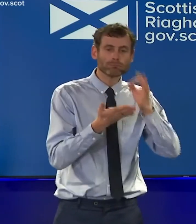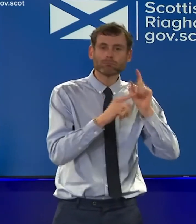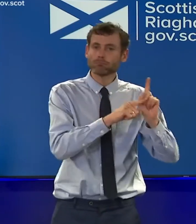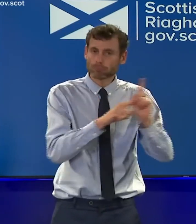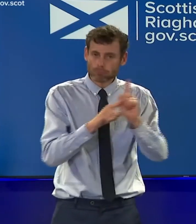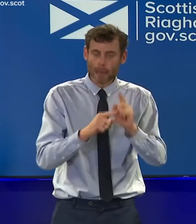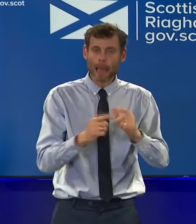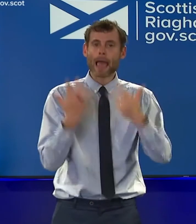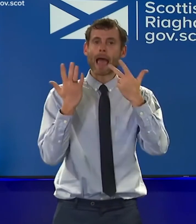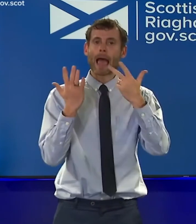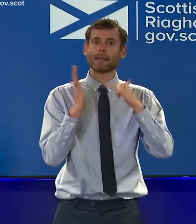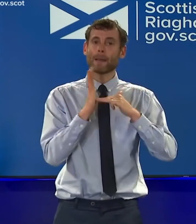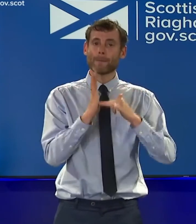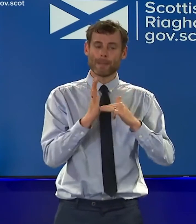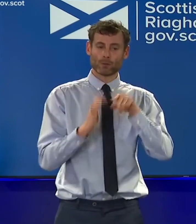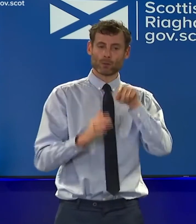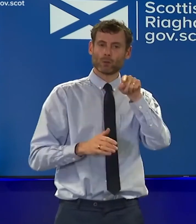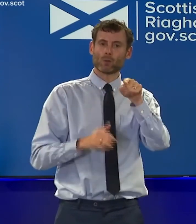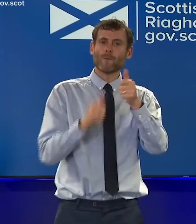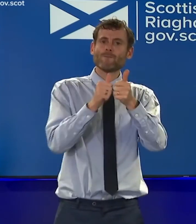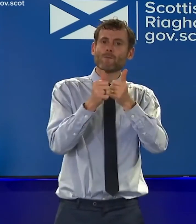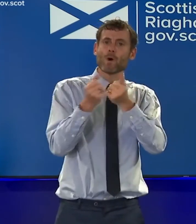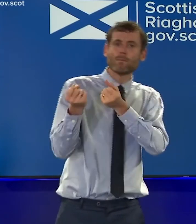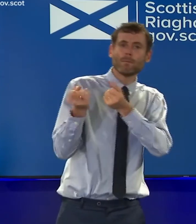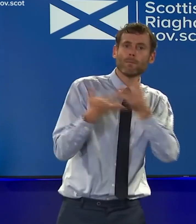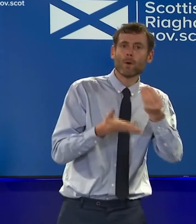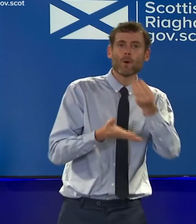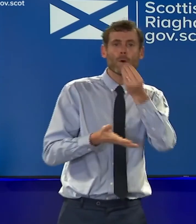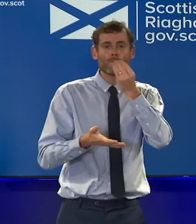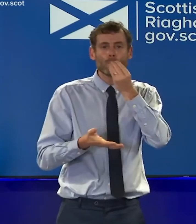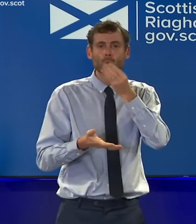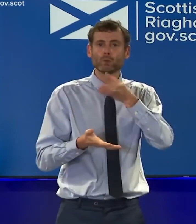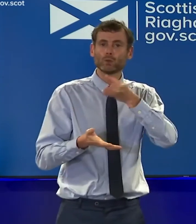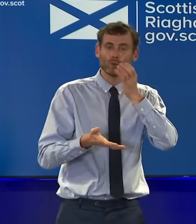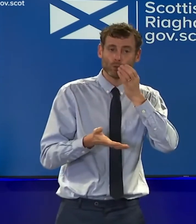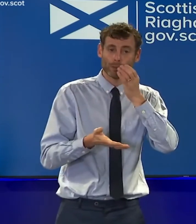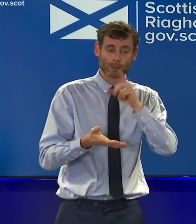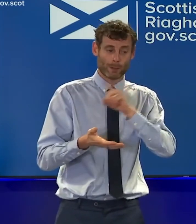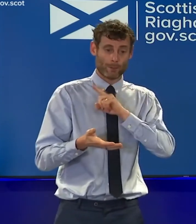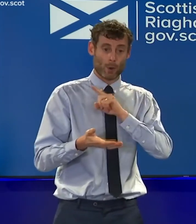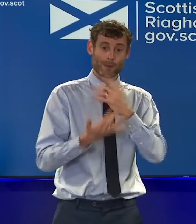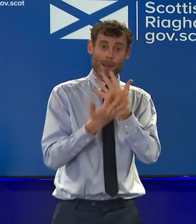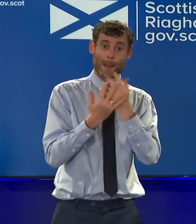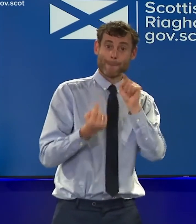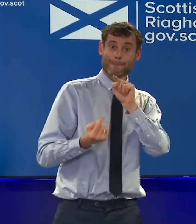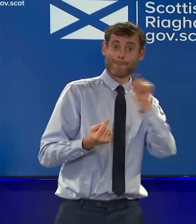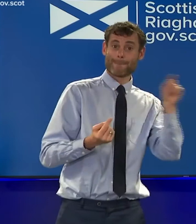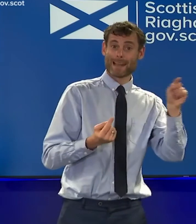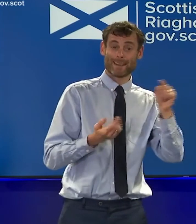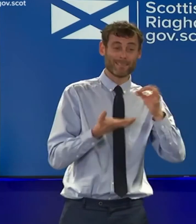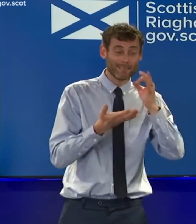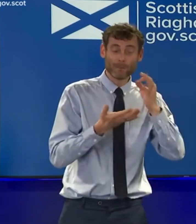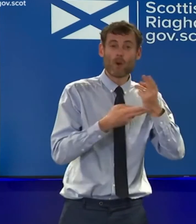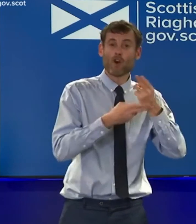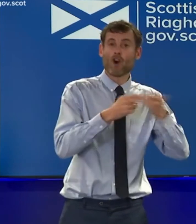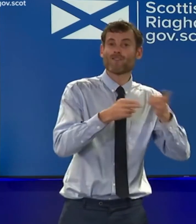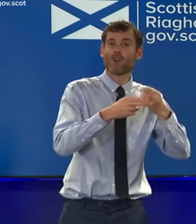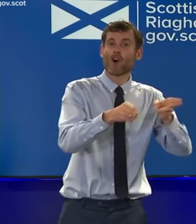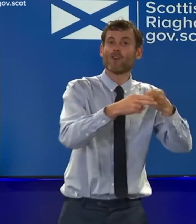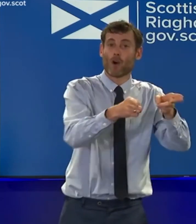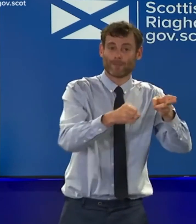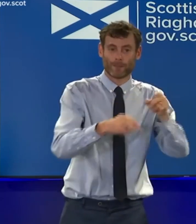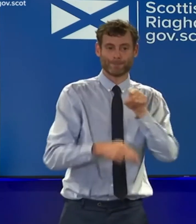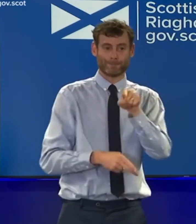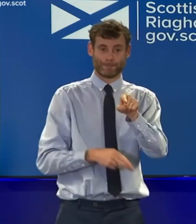£8 million will go to the food and drink supply chain affected by hospitality cancellations, and that includes wholesalers. £20